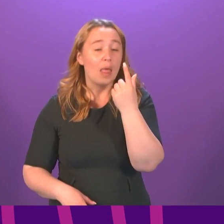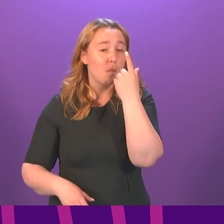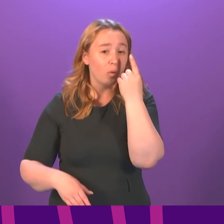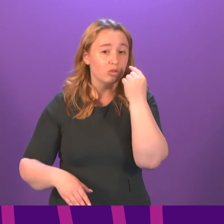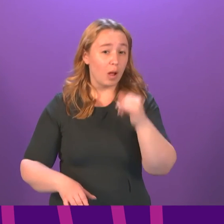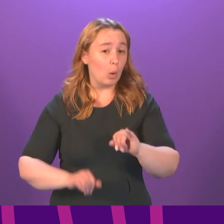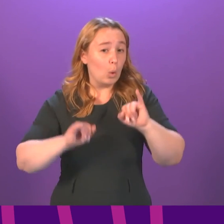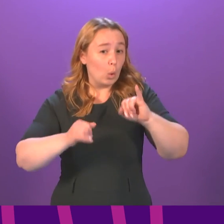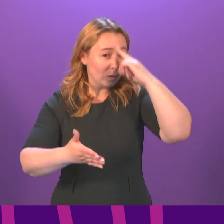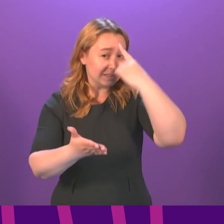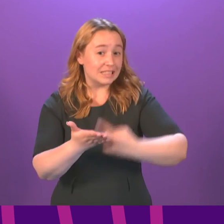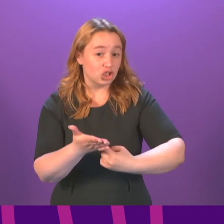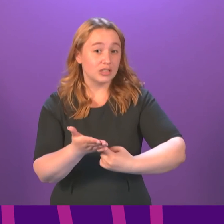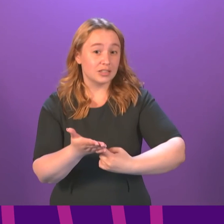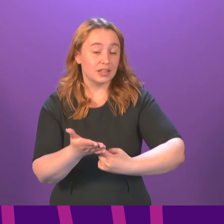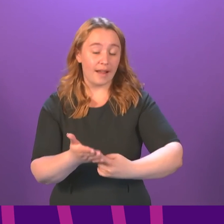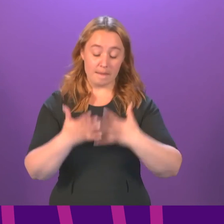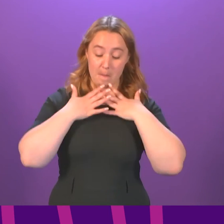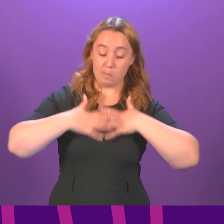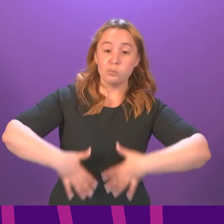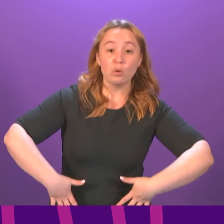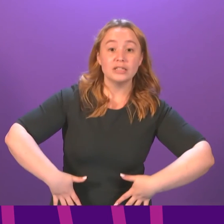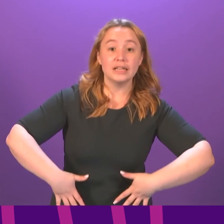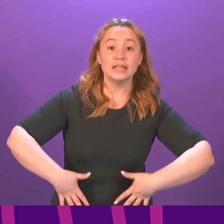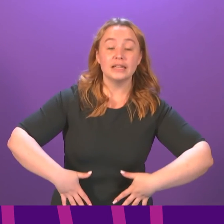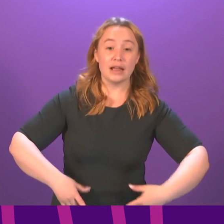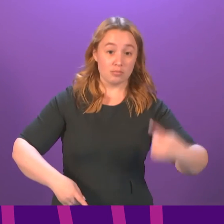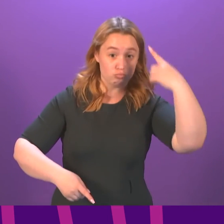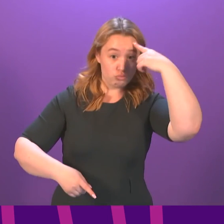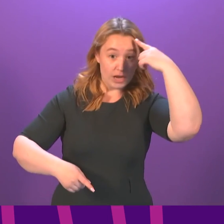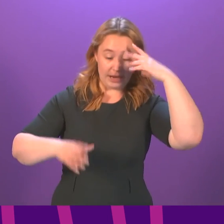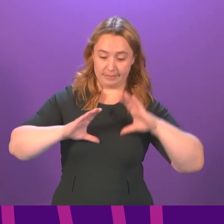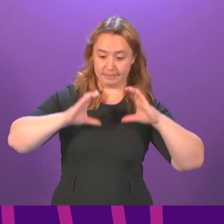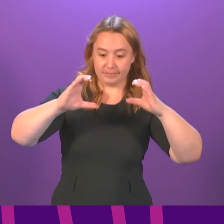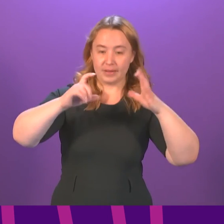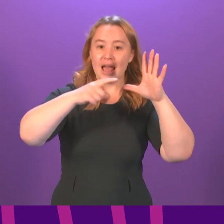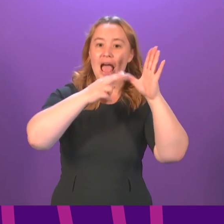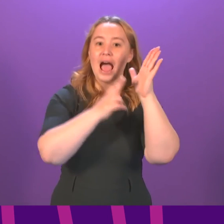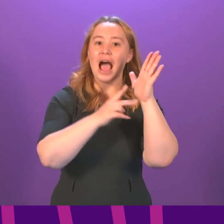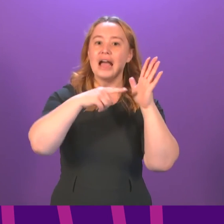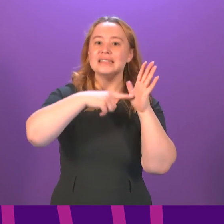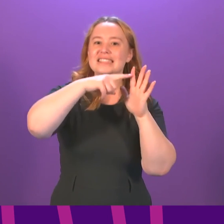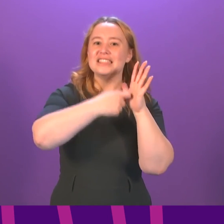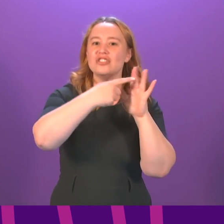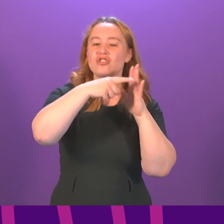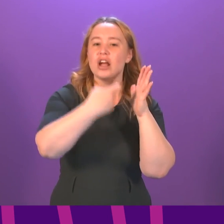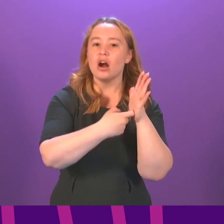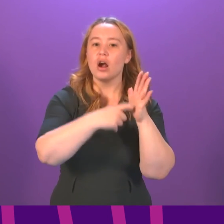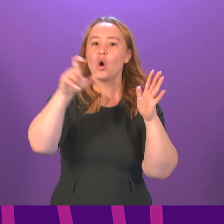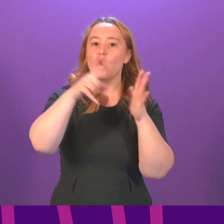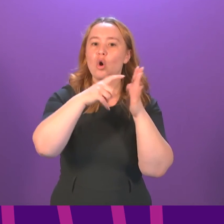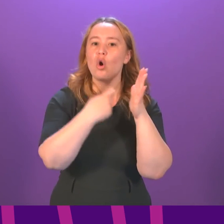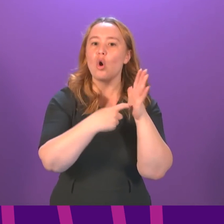choices. Physiologically, an area of our brain, the anterior cingulate cortex, actually